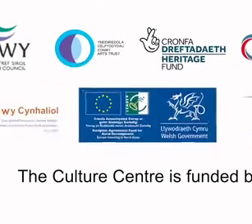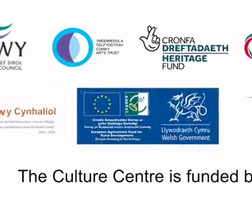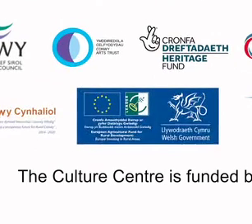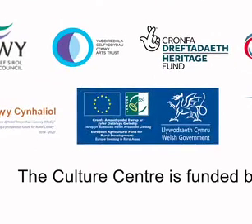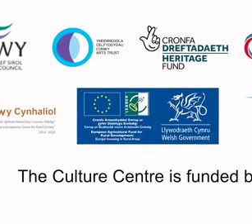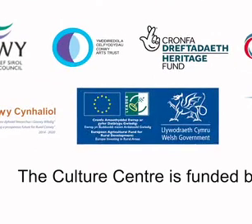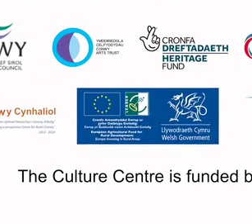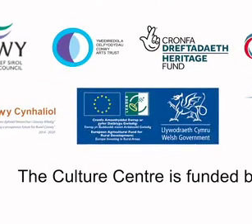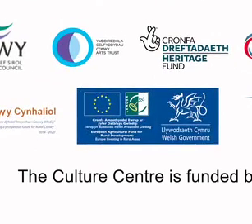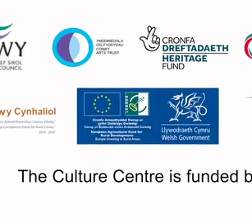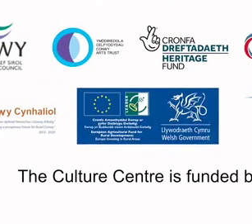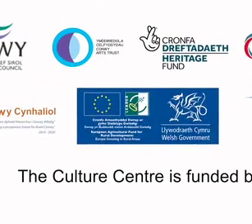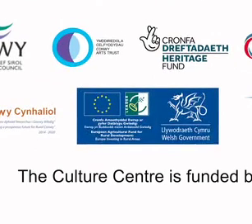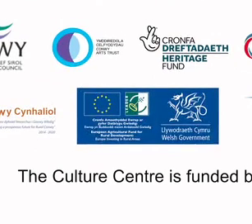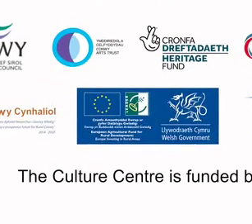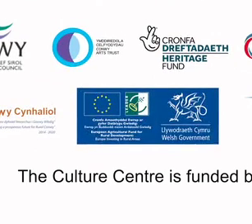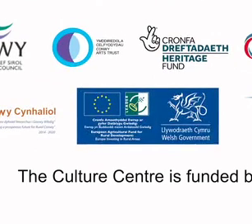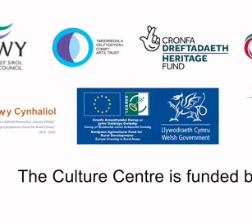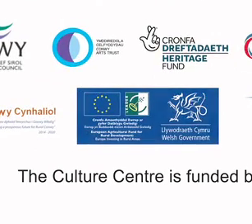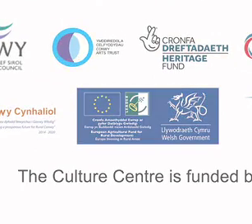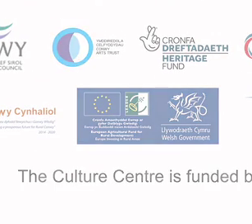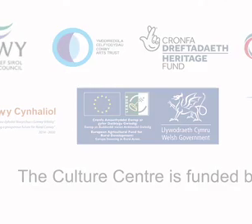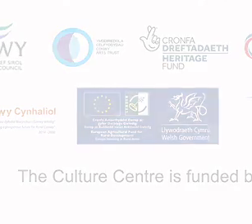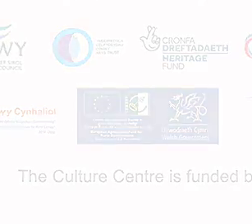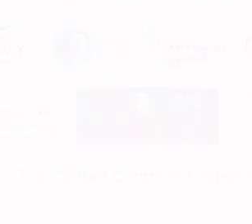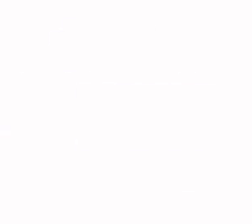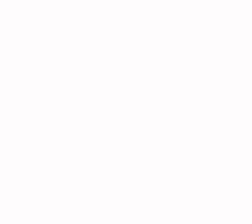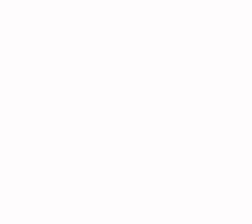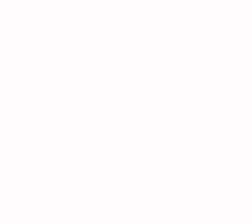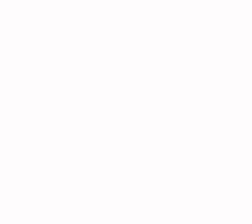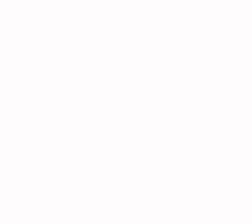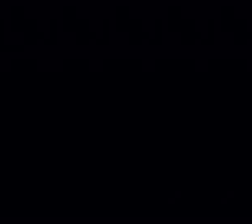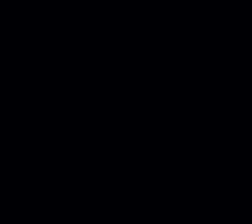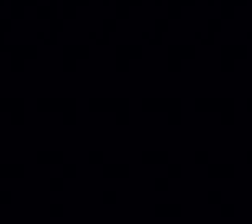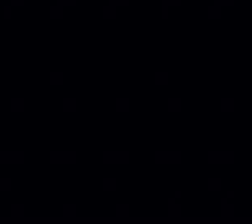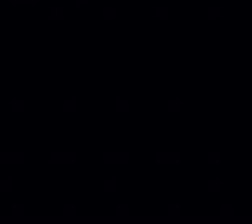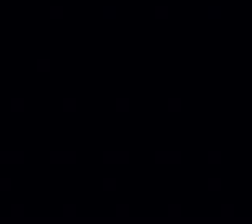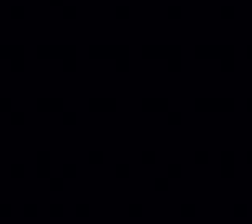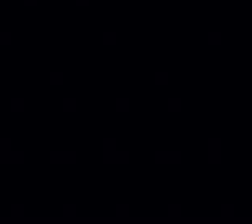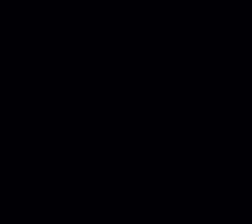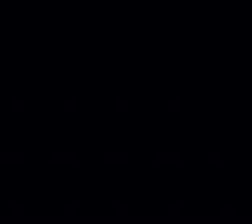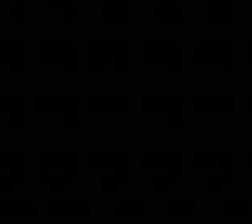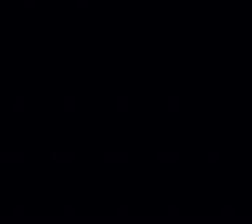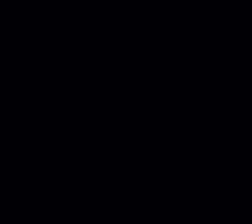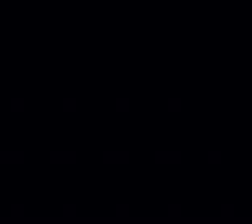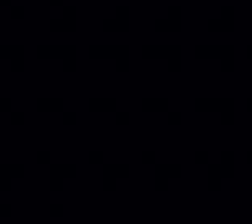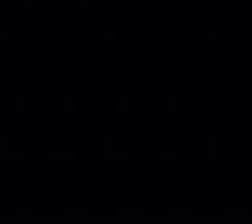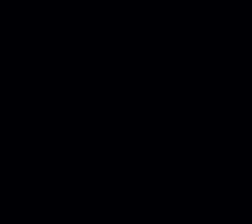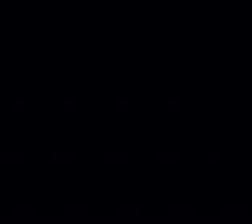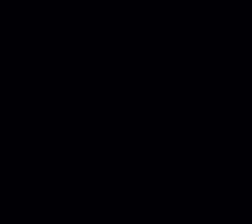Can you these artists that look like this? This is an incredible sense of view in Oh, can you see those artists moving towards this place.